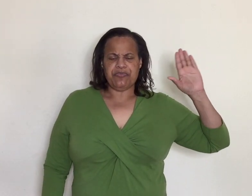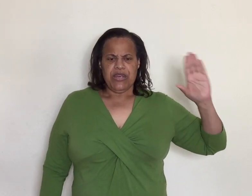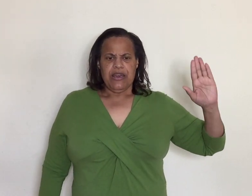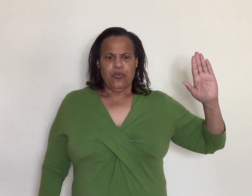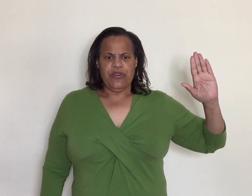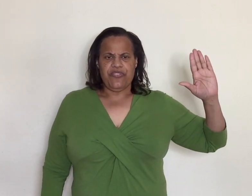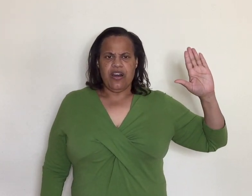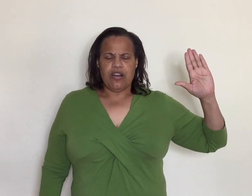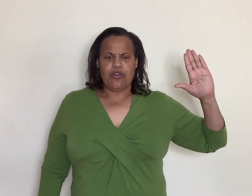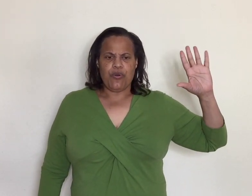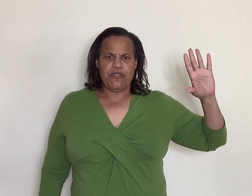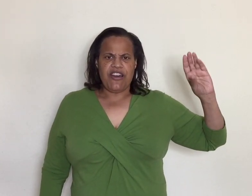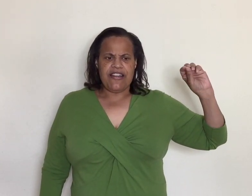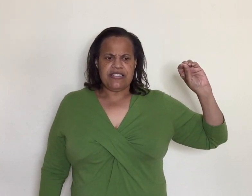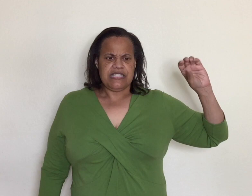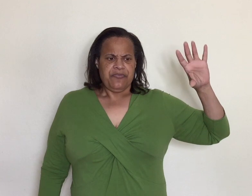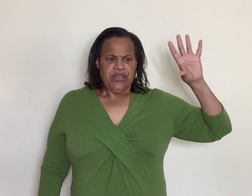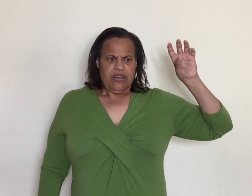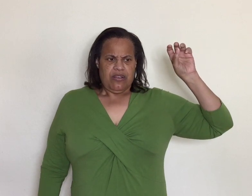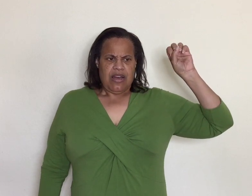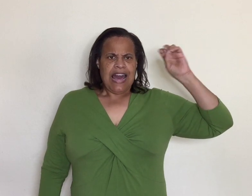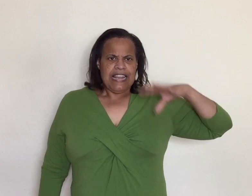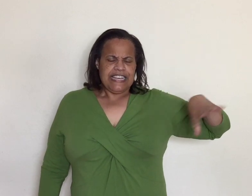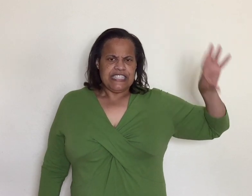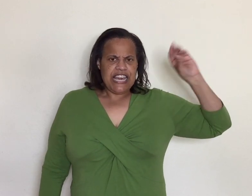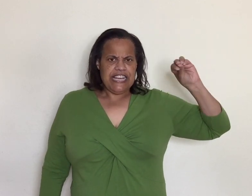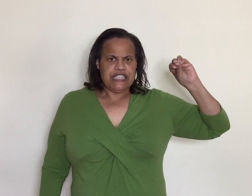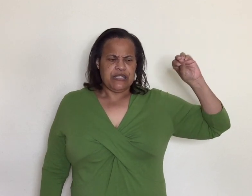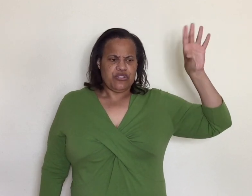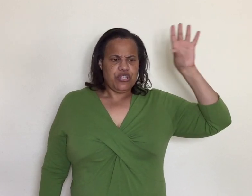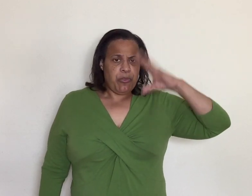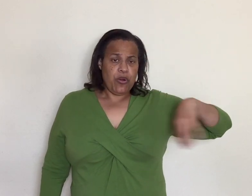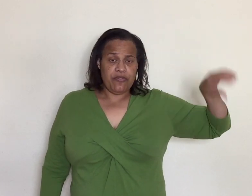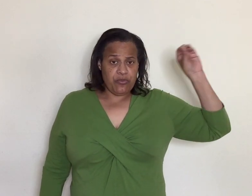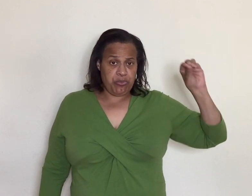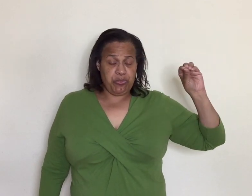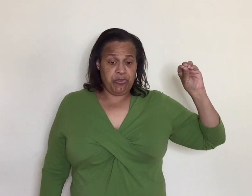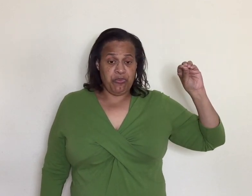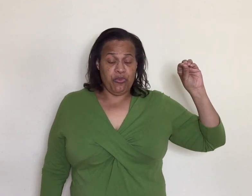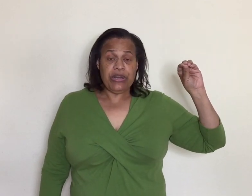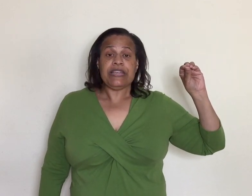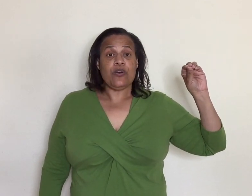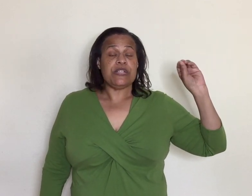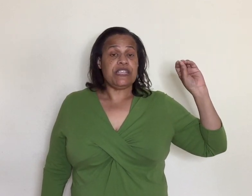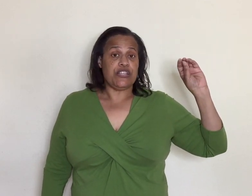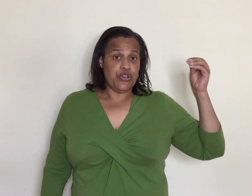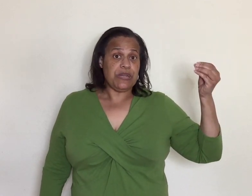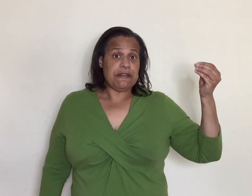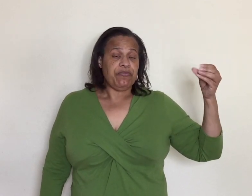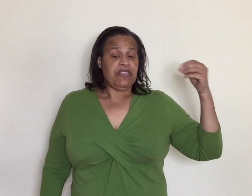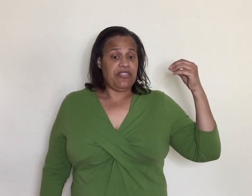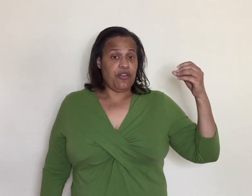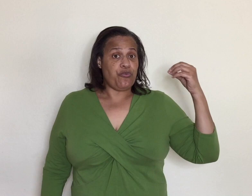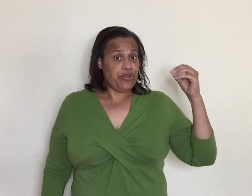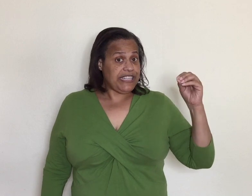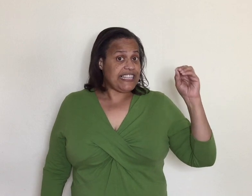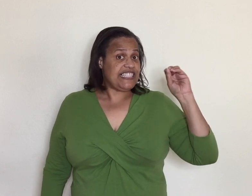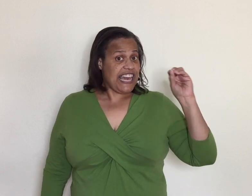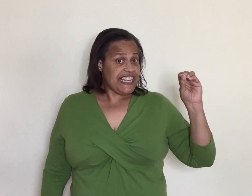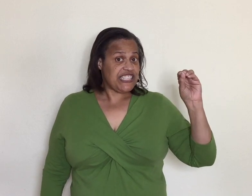with a coronavirus highly contagious to the point really going to the unit that they're really contagious